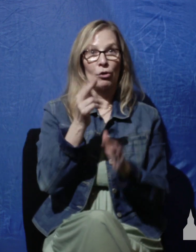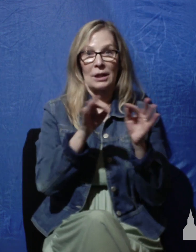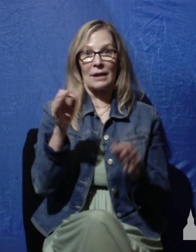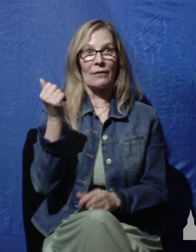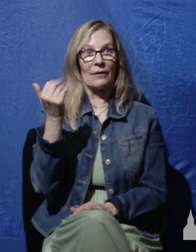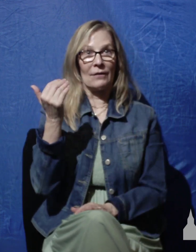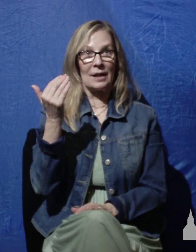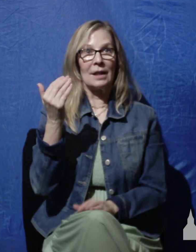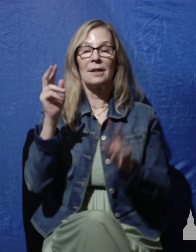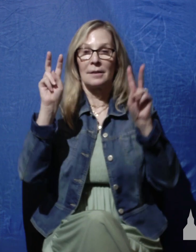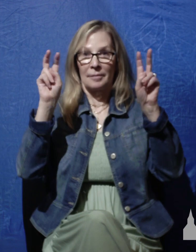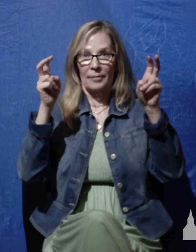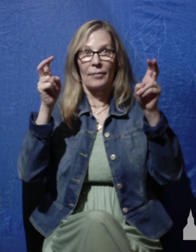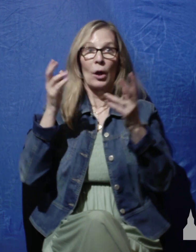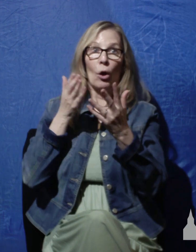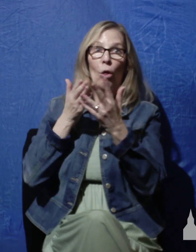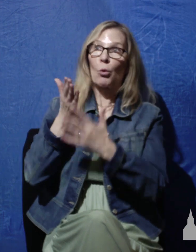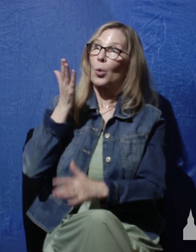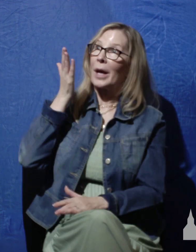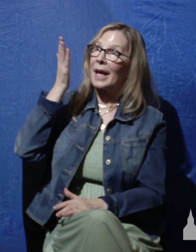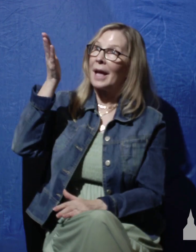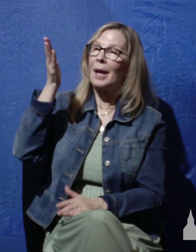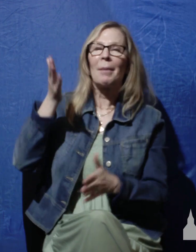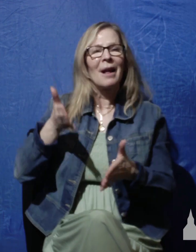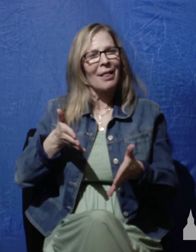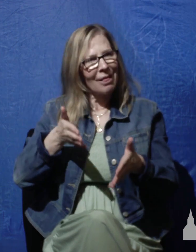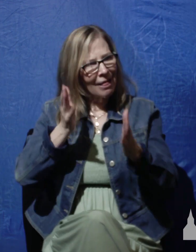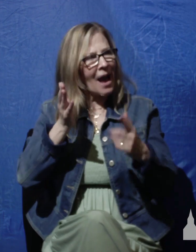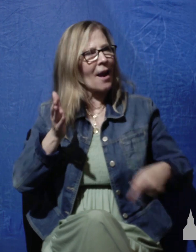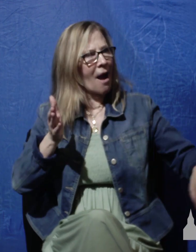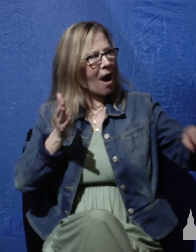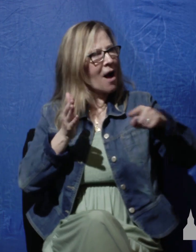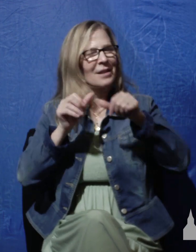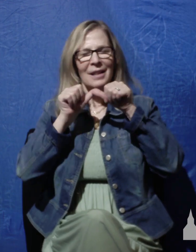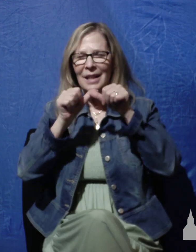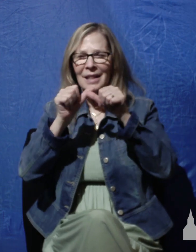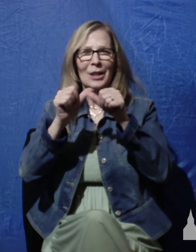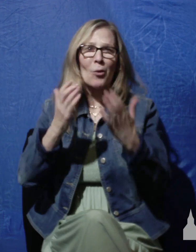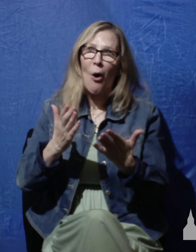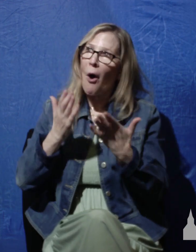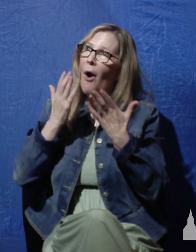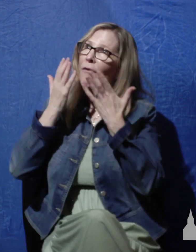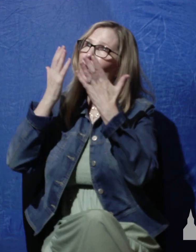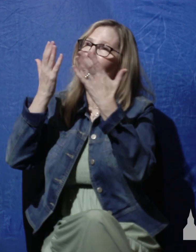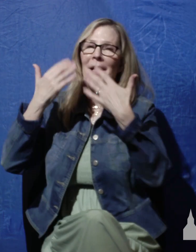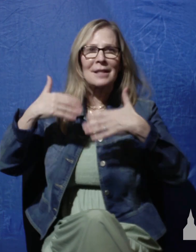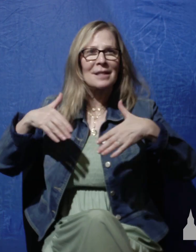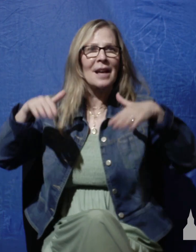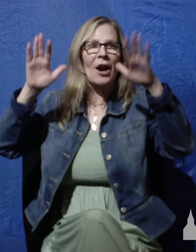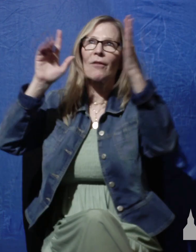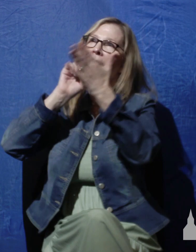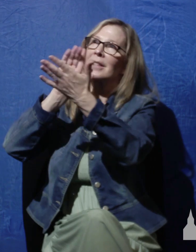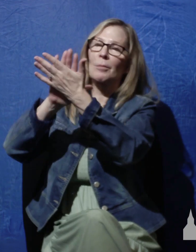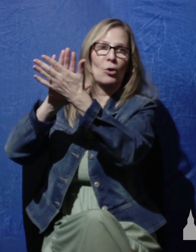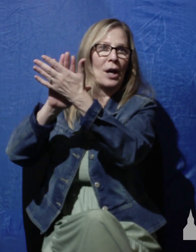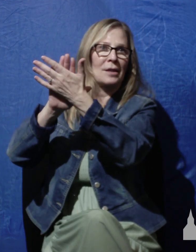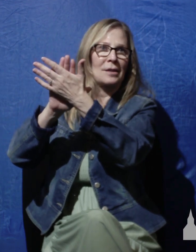through him then let us continually offer up a sacrifice of praise to God, that is, the fruit of our lips